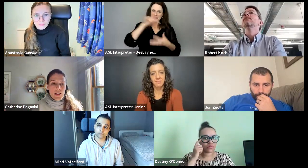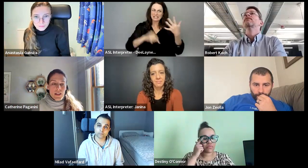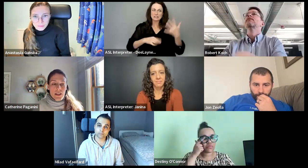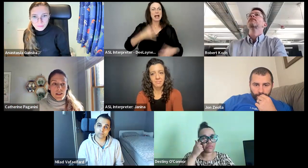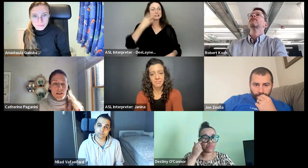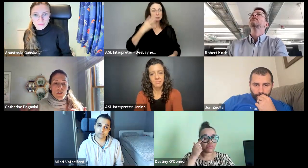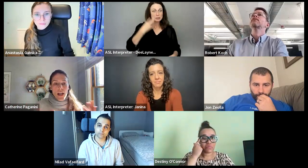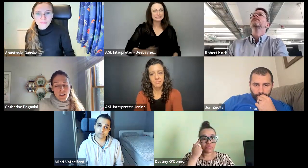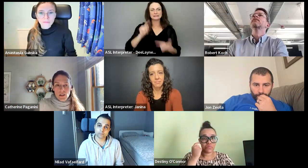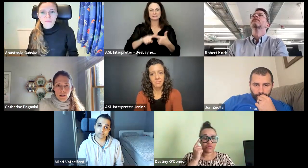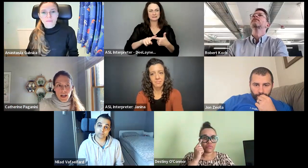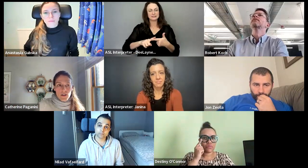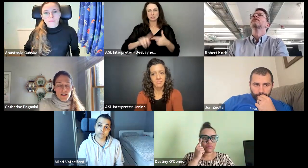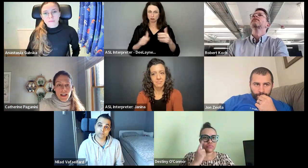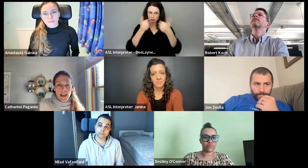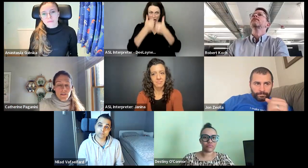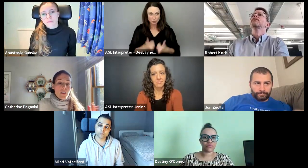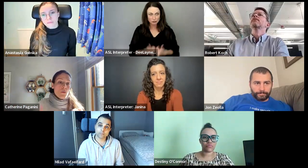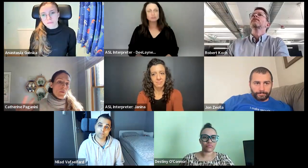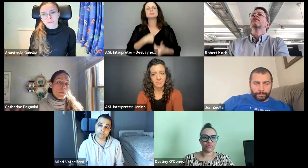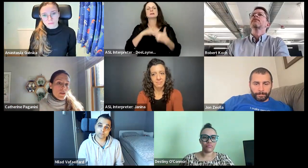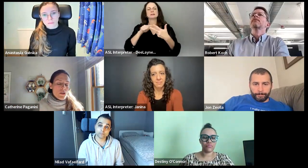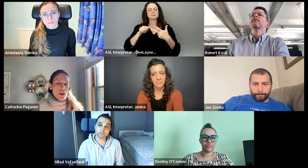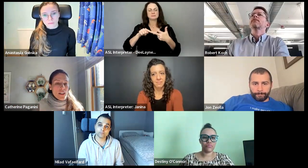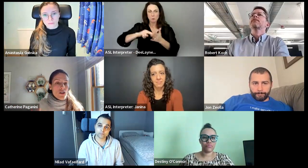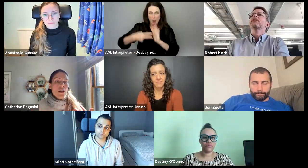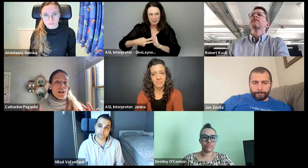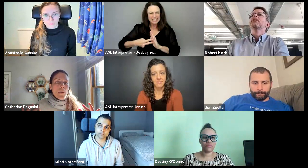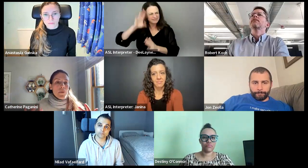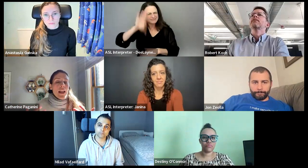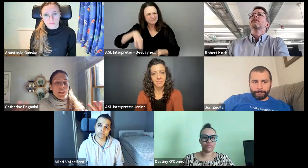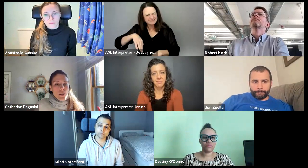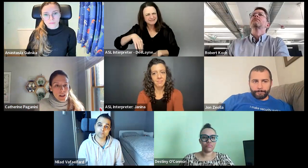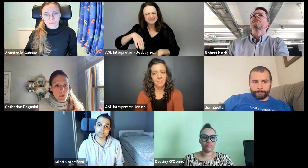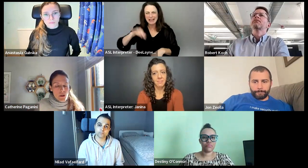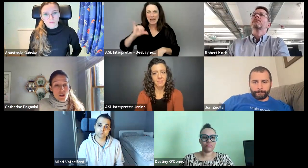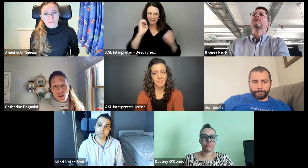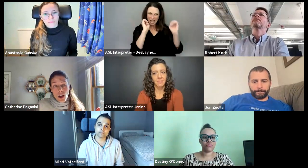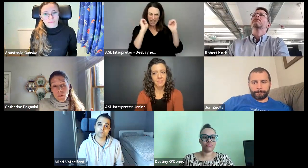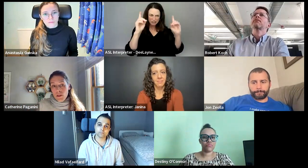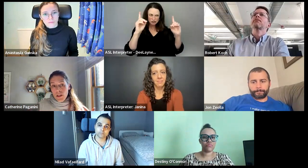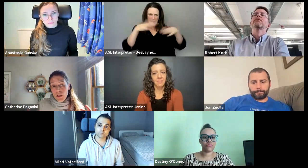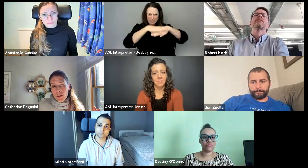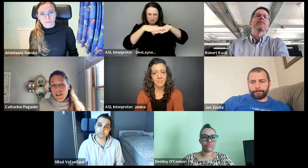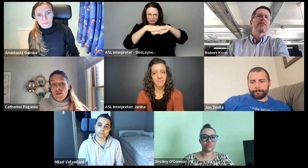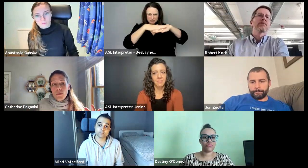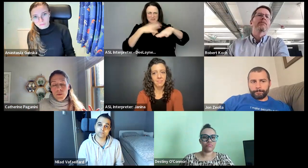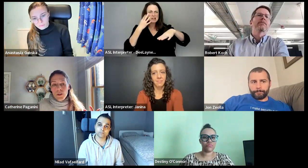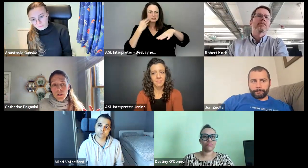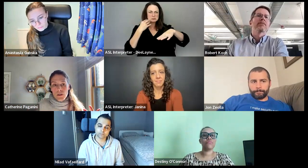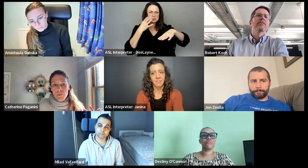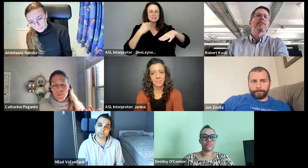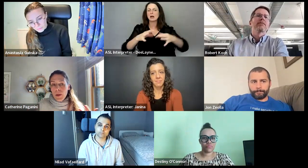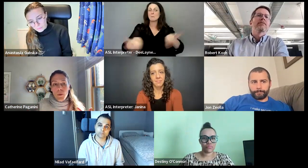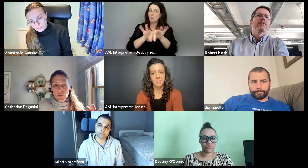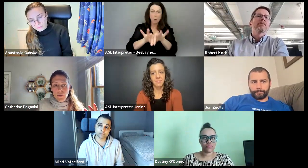experiences. This is the chat. These are the challenges that I have. This is what it means, you know, like just educating people. So it's just talking about your experience. That is super